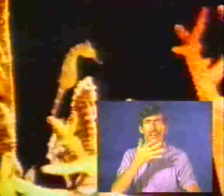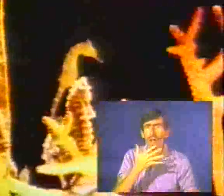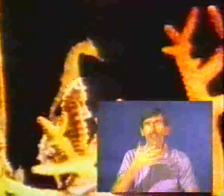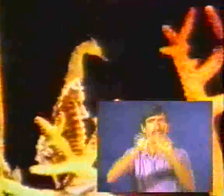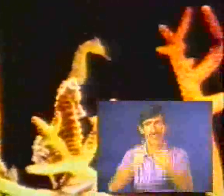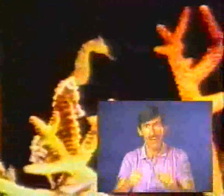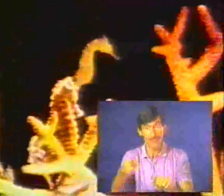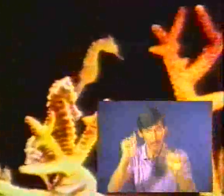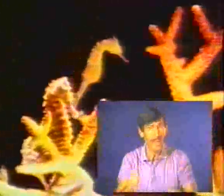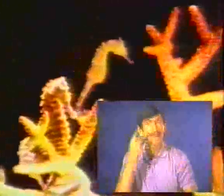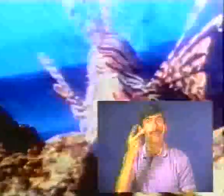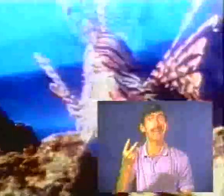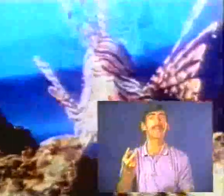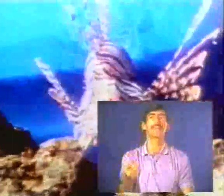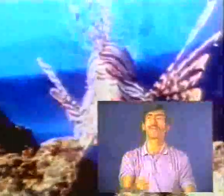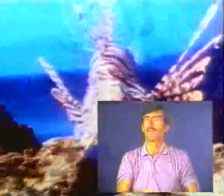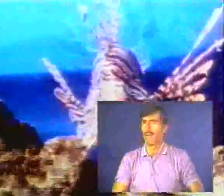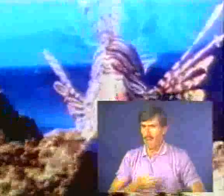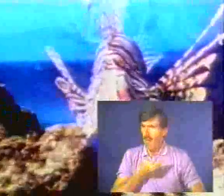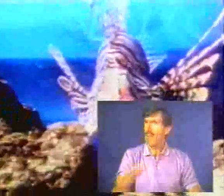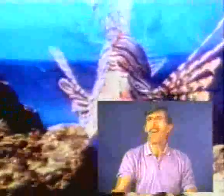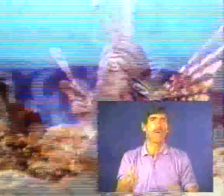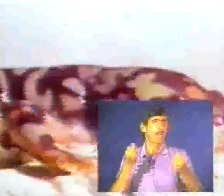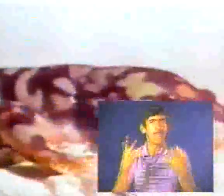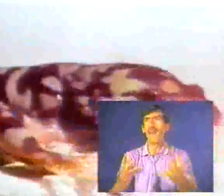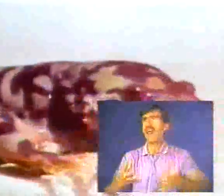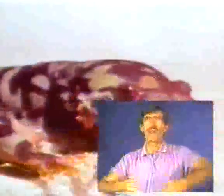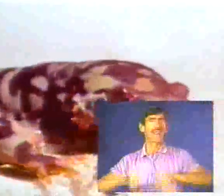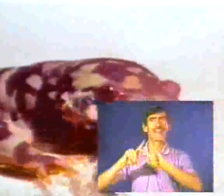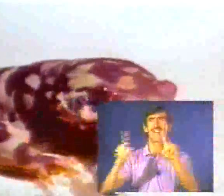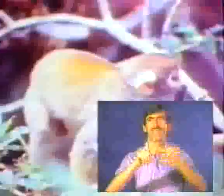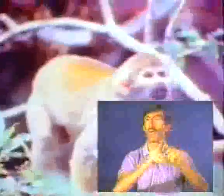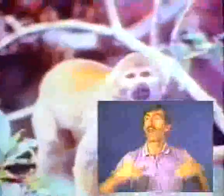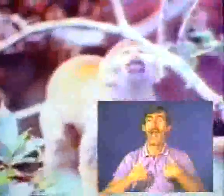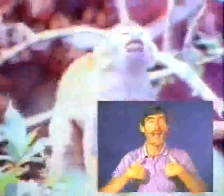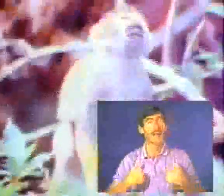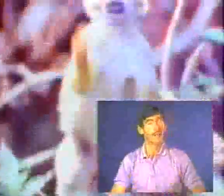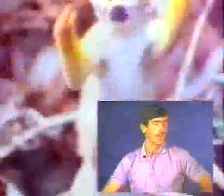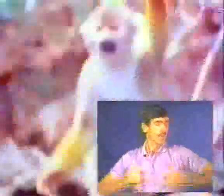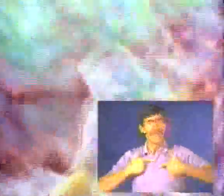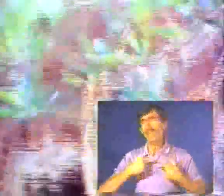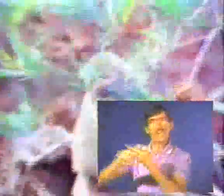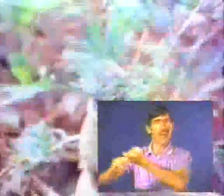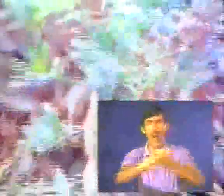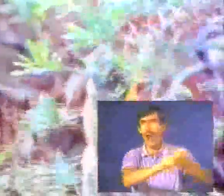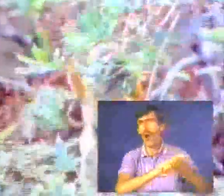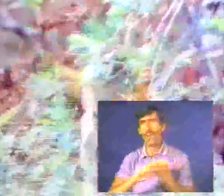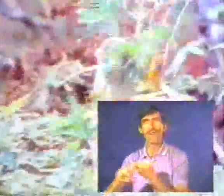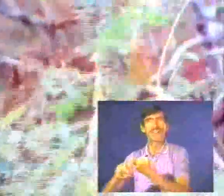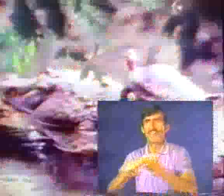colors and shapes you can see. There are so many different animals living in harmony.